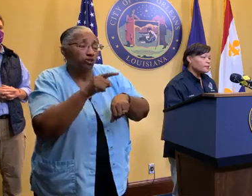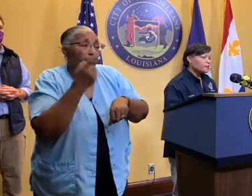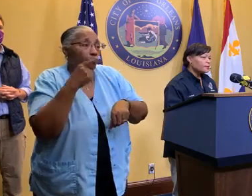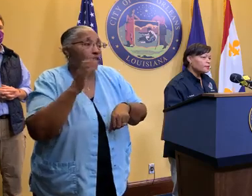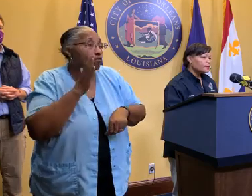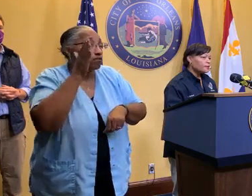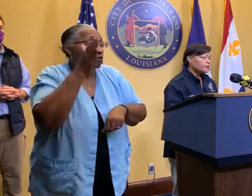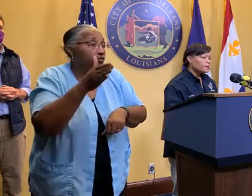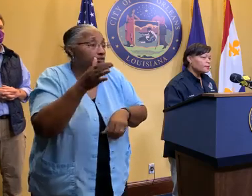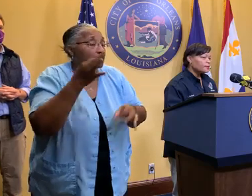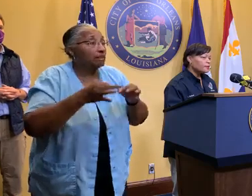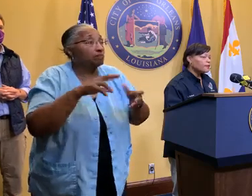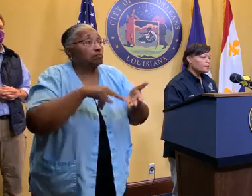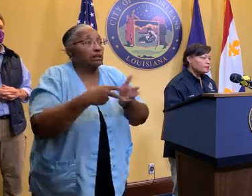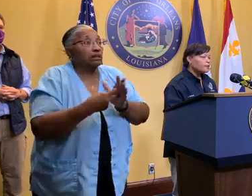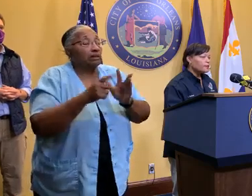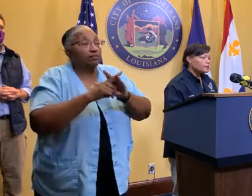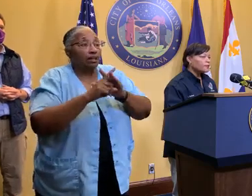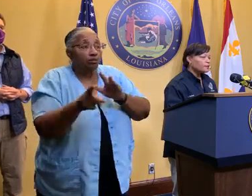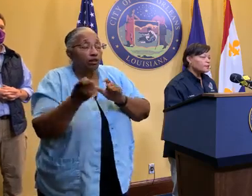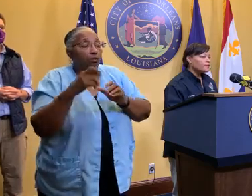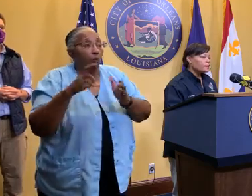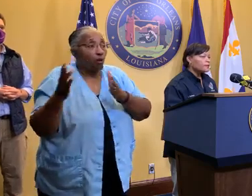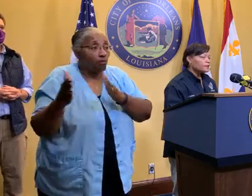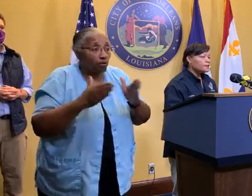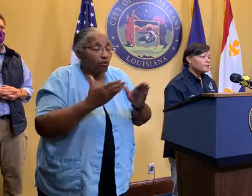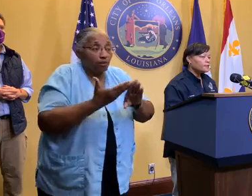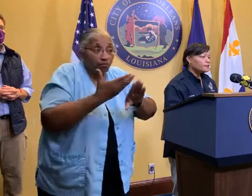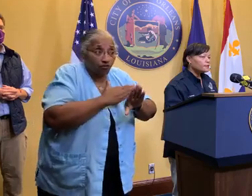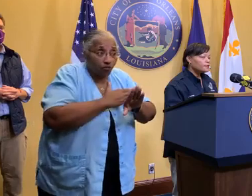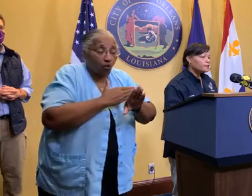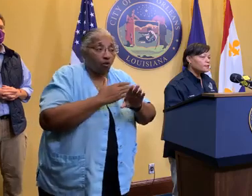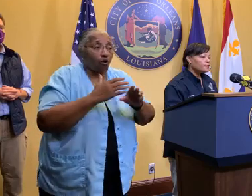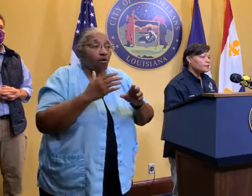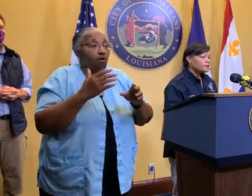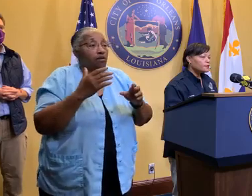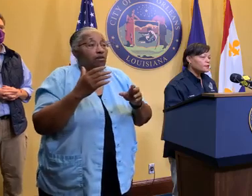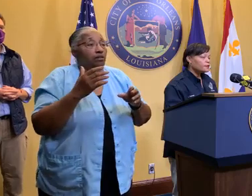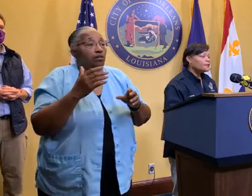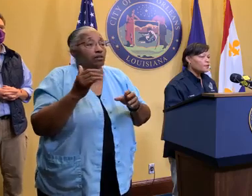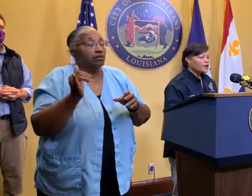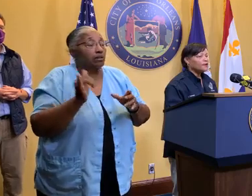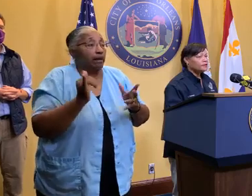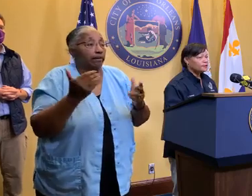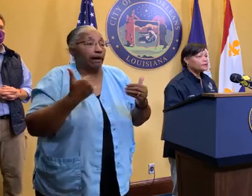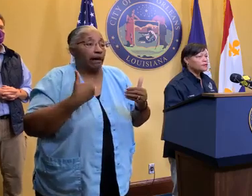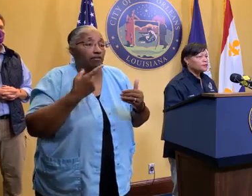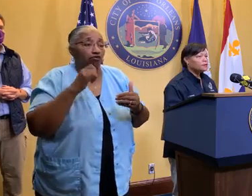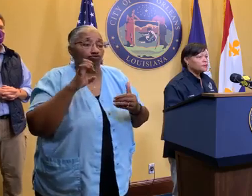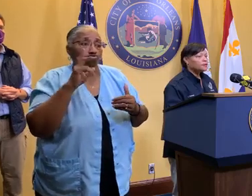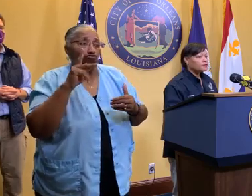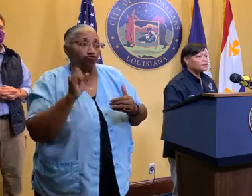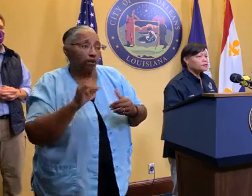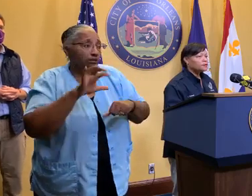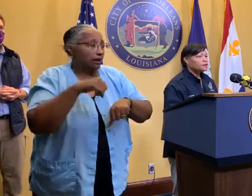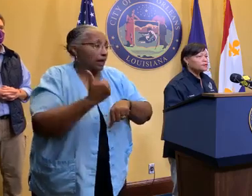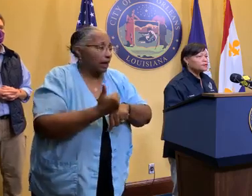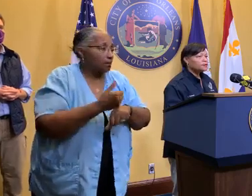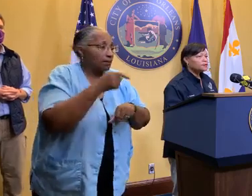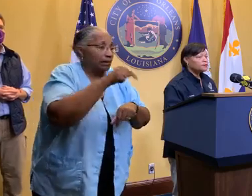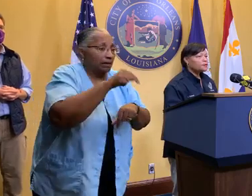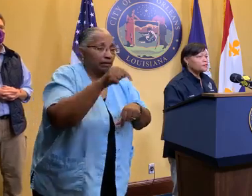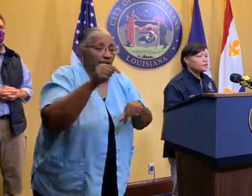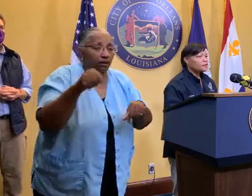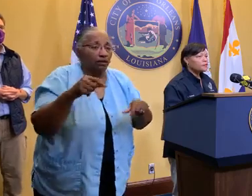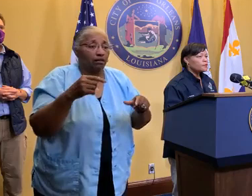whether it be evacuations or preparations in terms of deploying trucks or land trucks, so on and so forth? What lessons are you